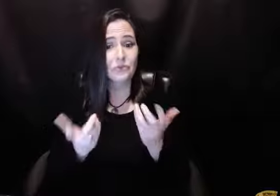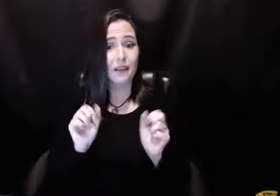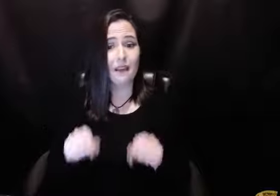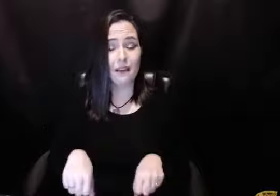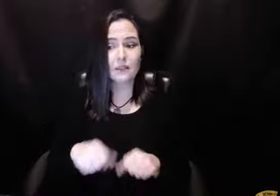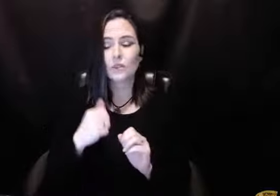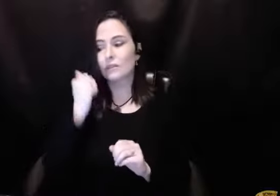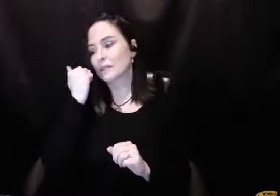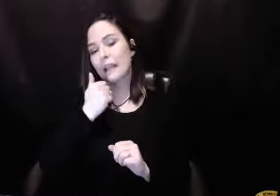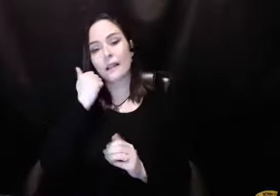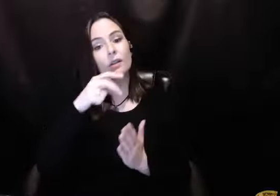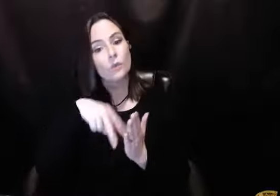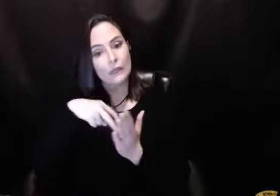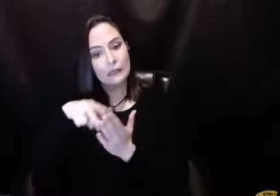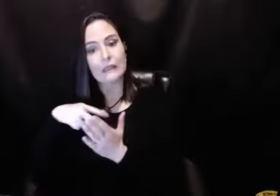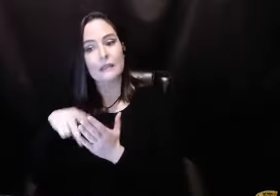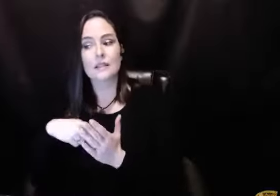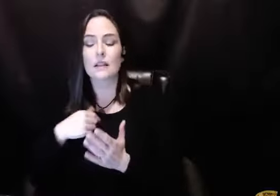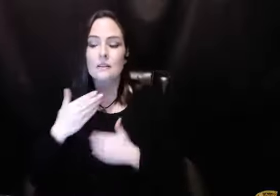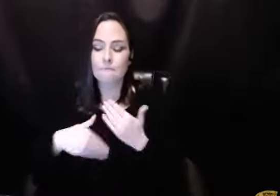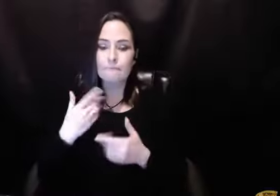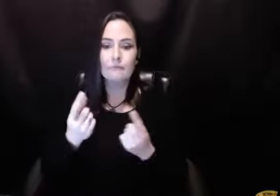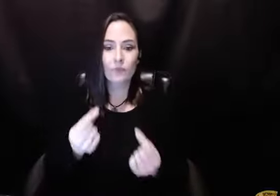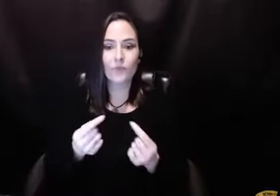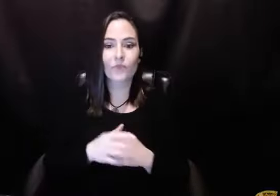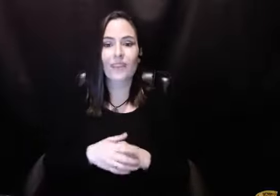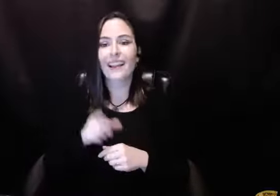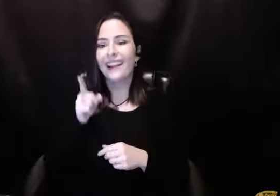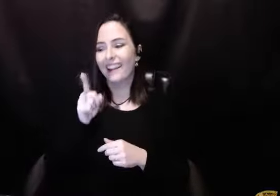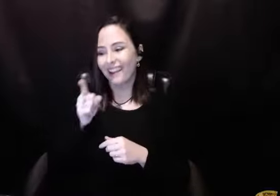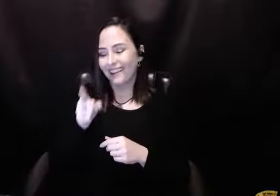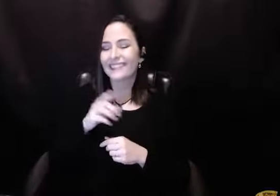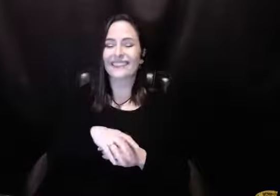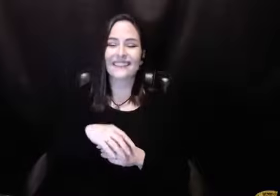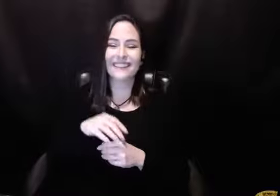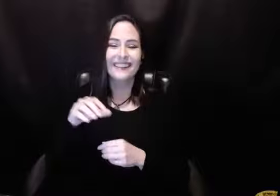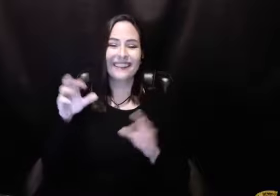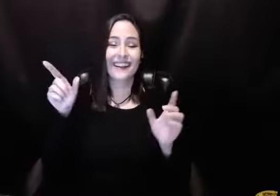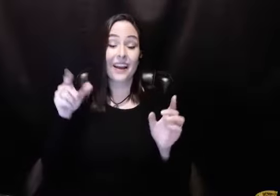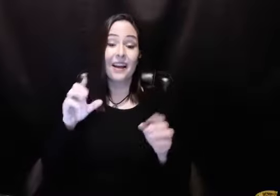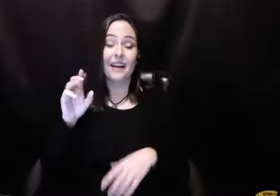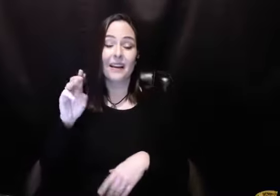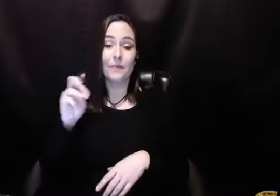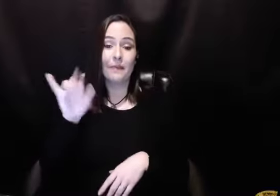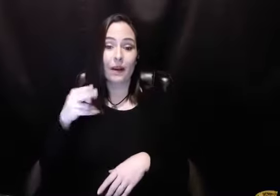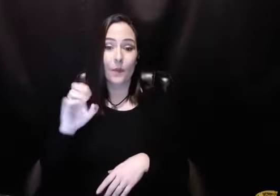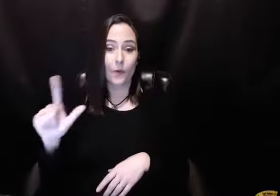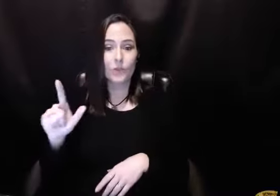handle it together. And what a beautiful way to start the day. And then I'd do my readings. And Mary Pearl's great language she'd call, you know, RPM.